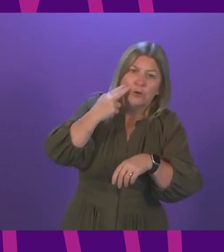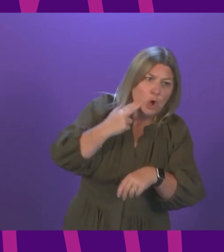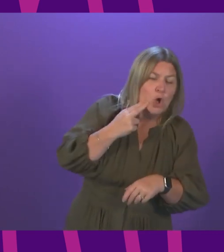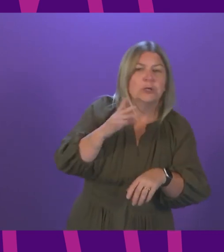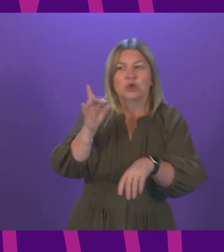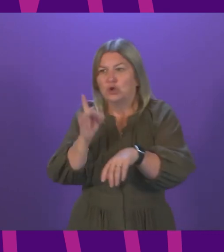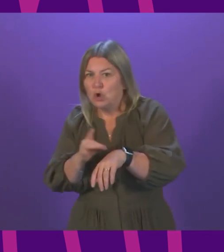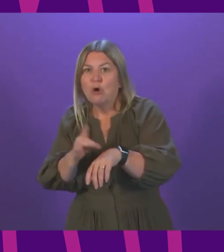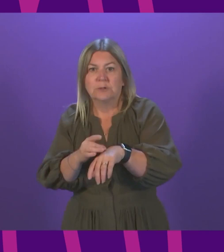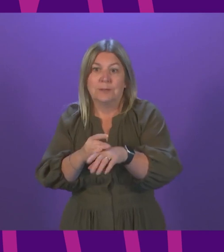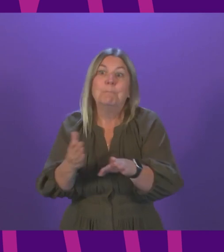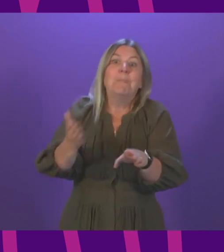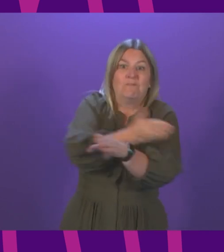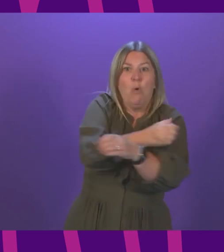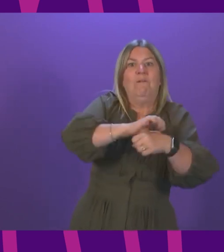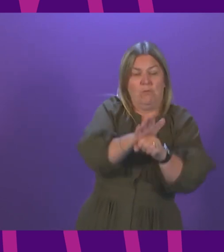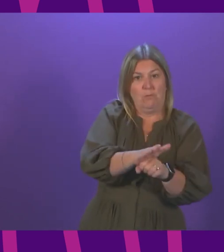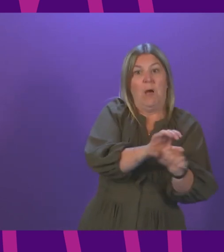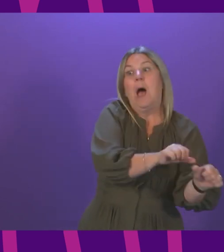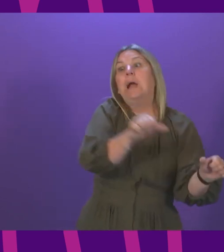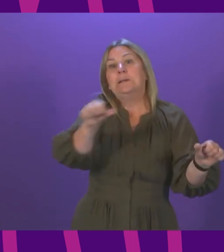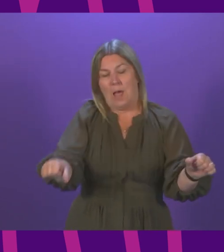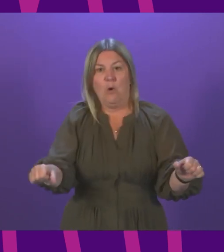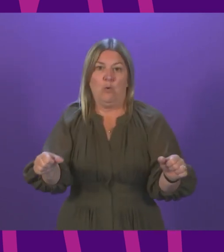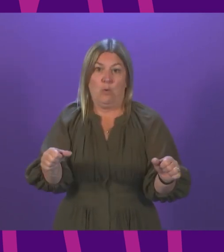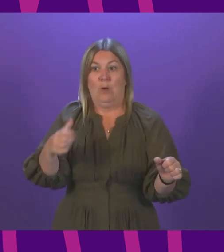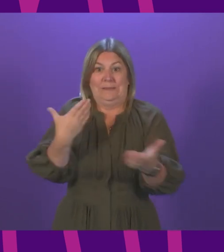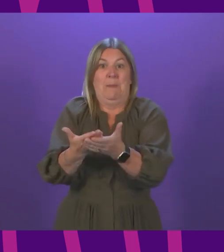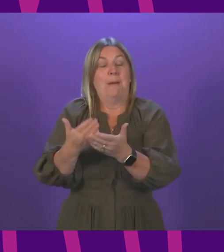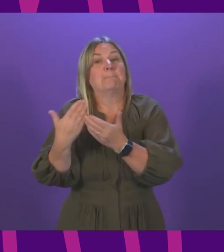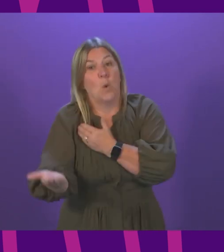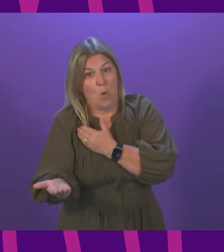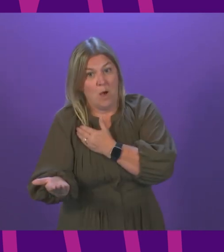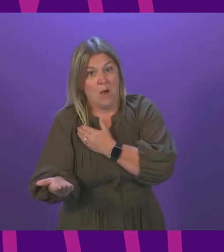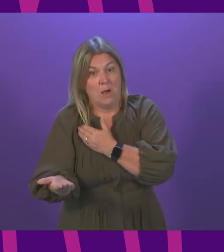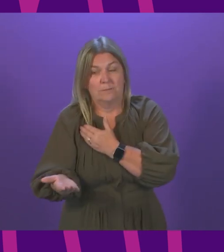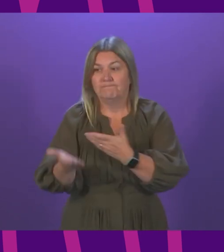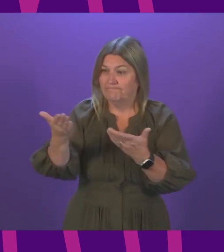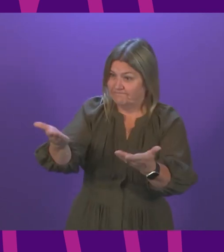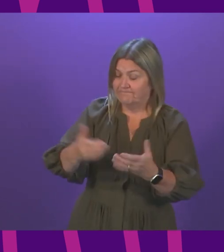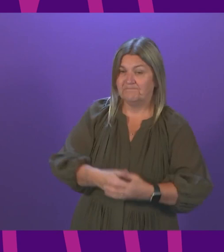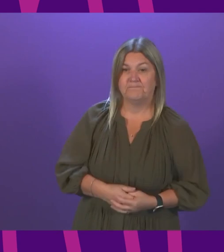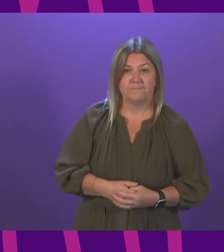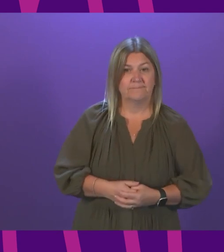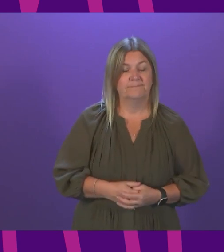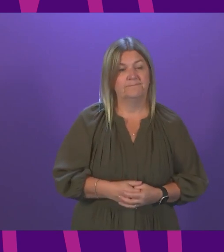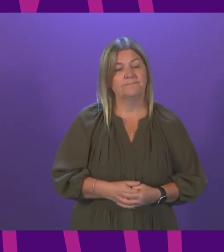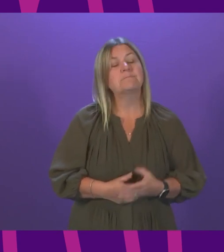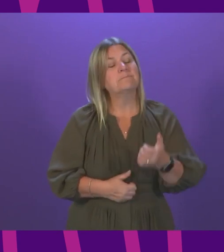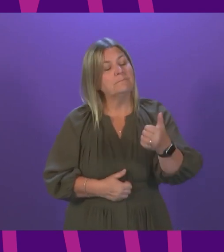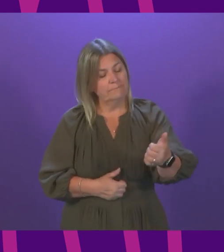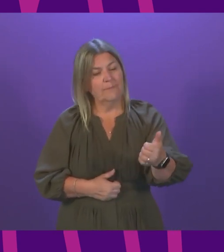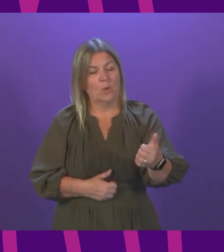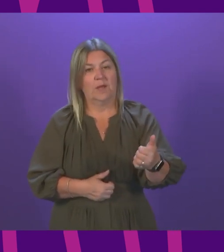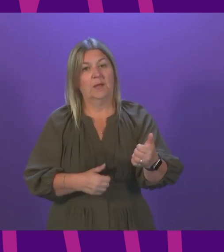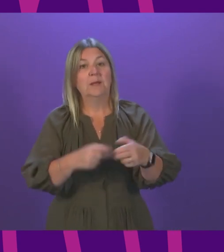meet pre-pandemic demand, never mind the extra demand caused by this crisis? The Cabinet Secretary. Well, course, workforce and NHS workforce